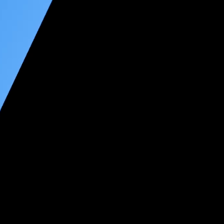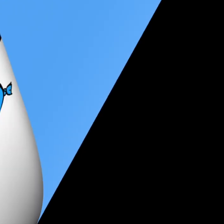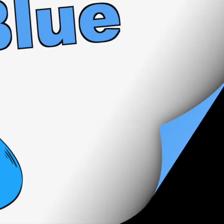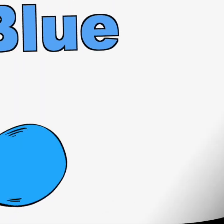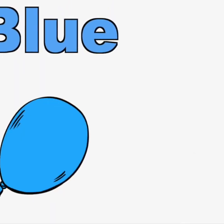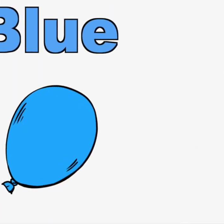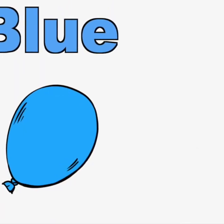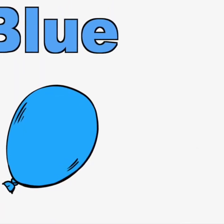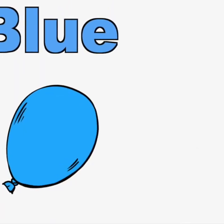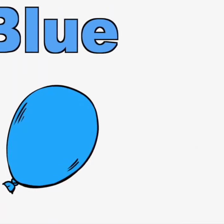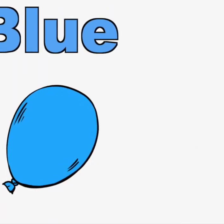Blue